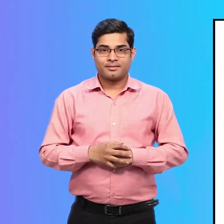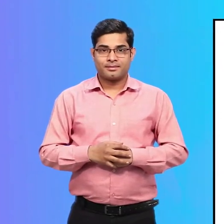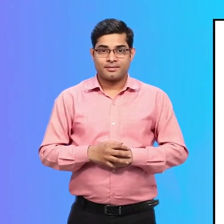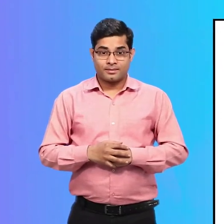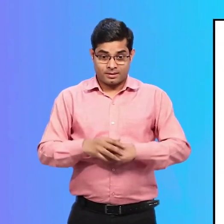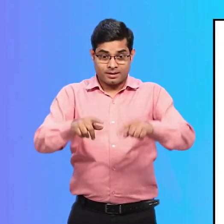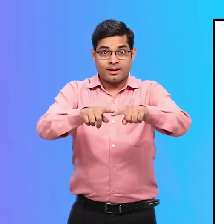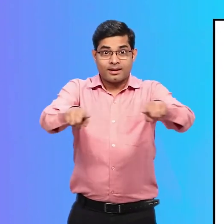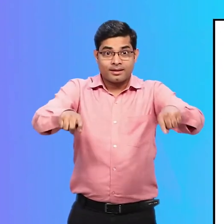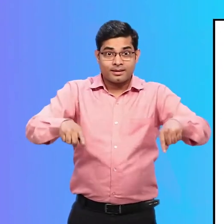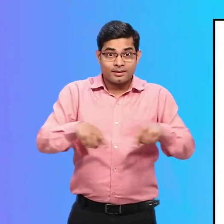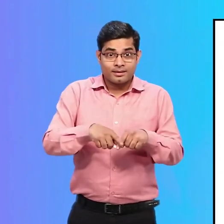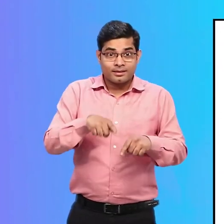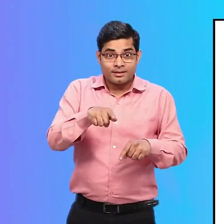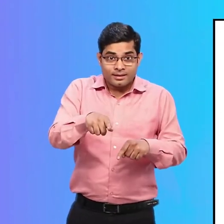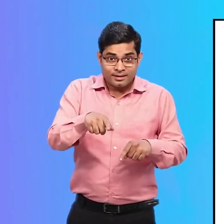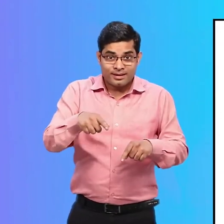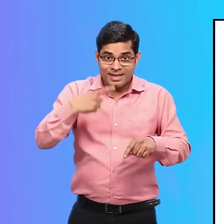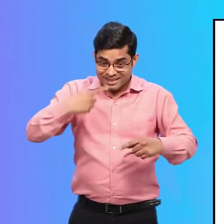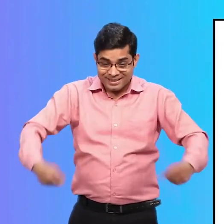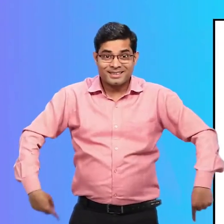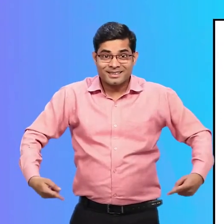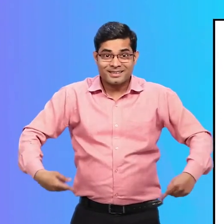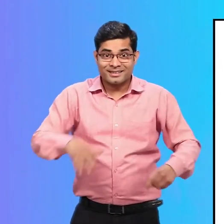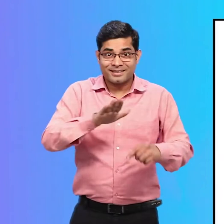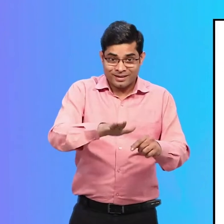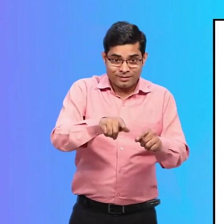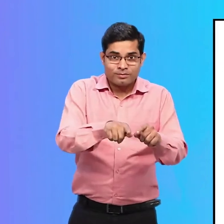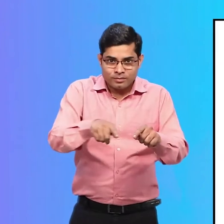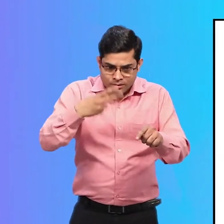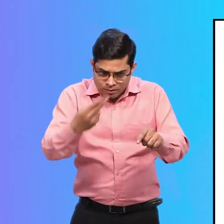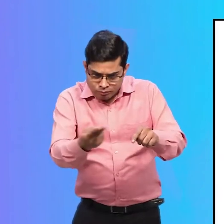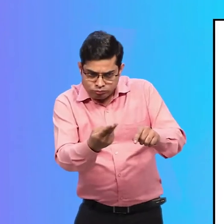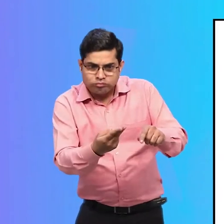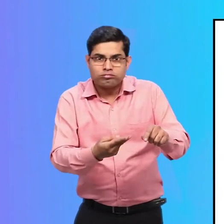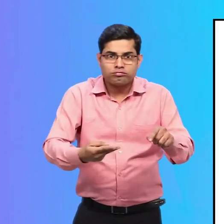It has a wheelchair sign painted on the floor and on a pole.